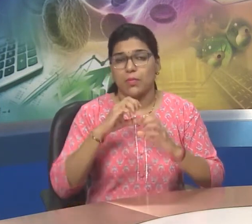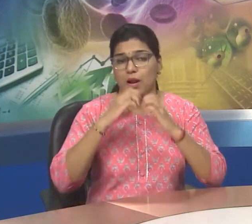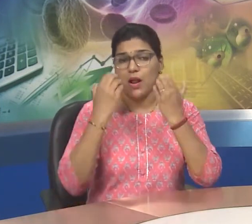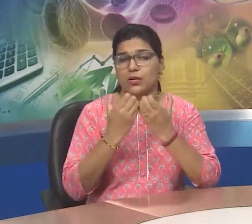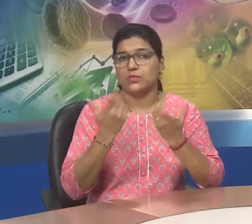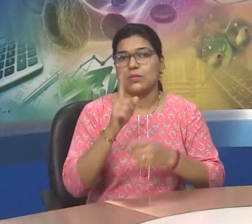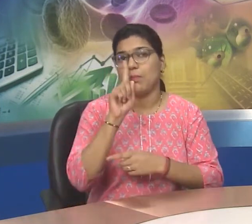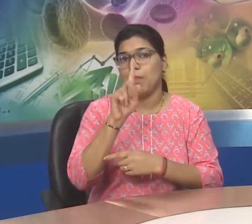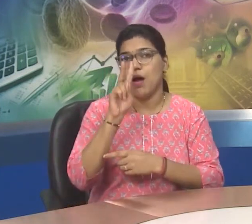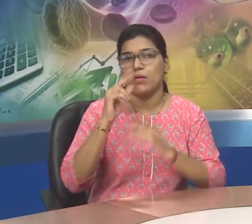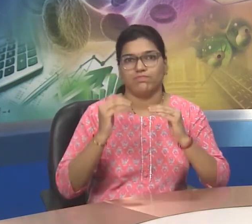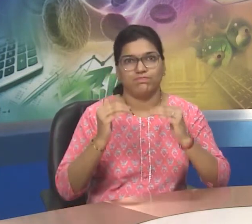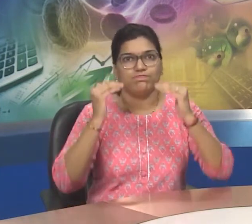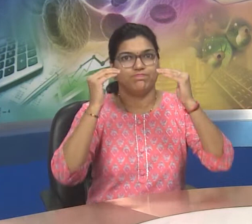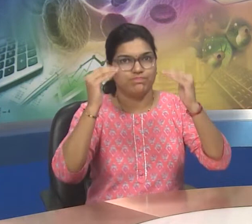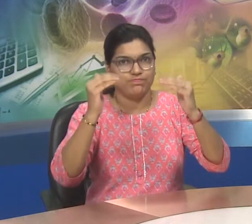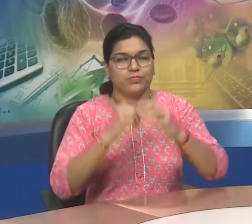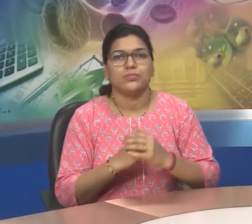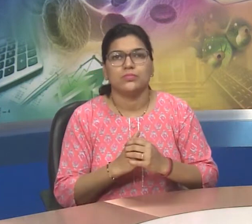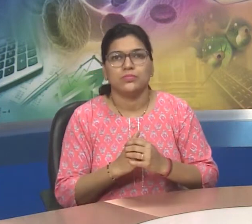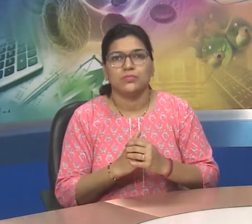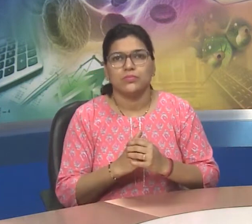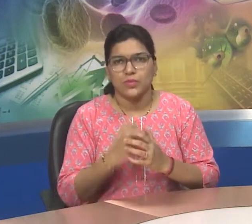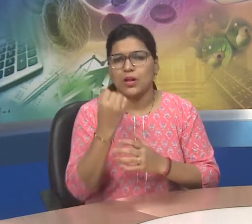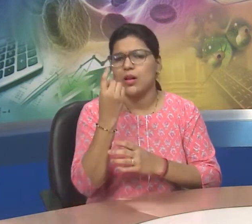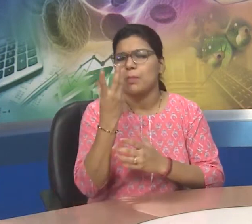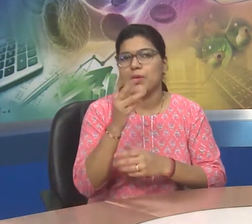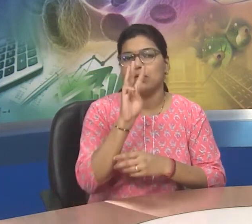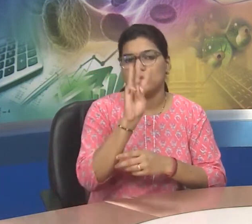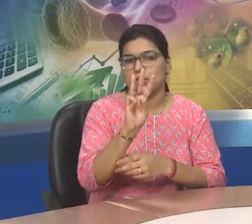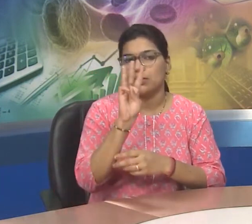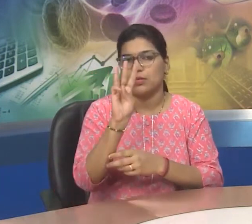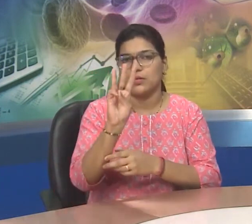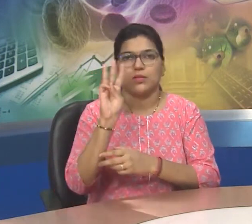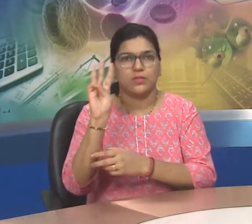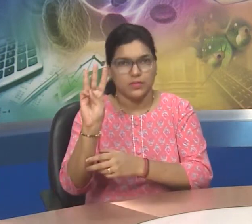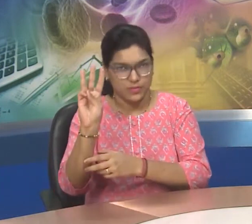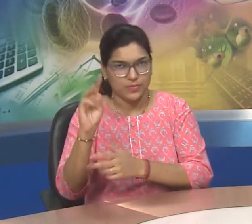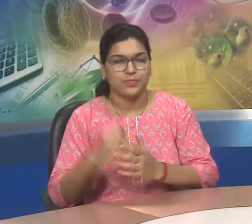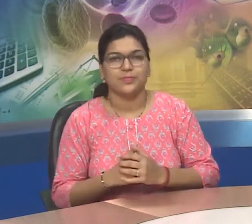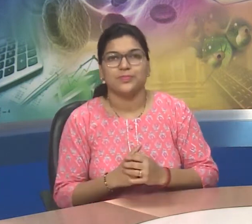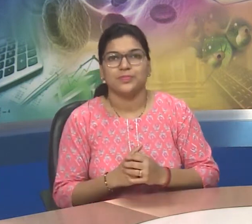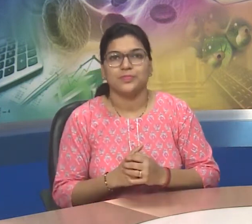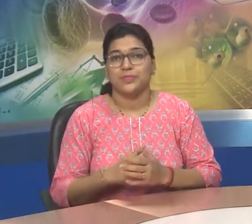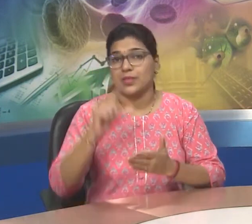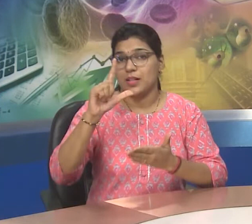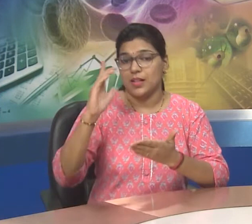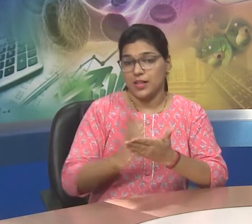Studies for class 12. Subject code is